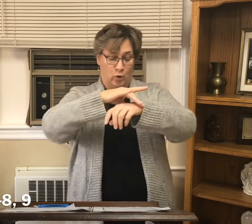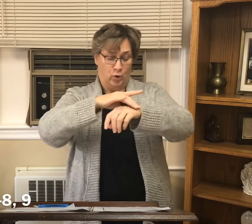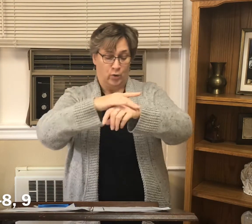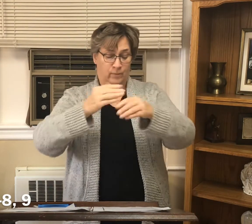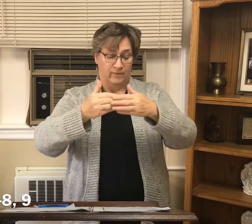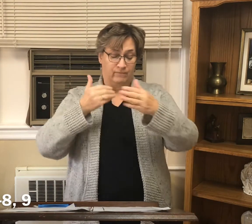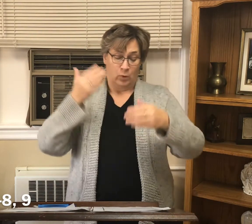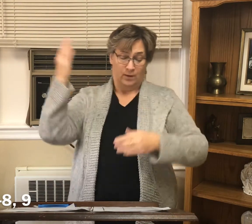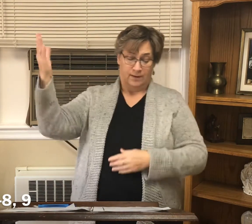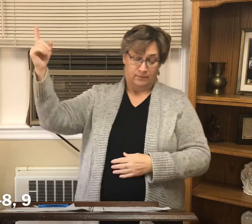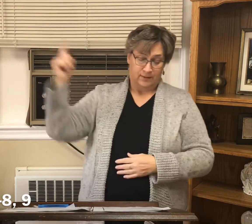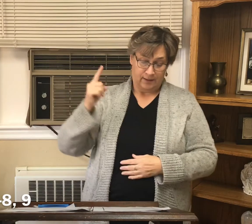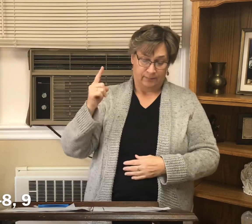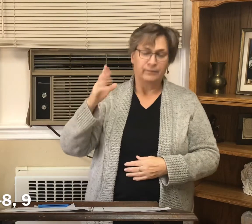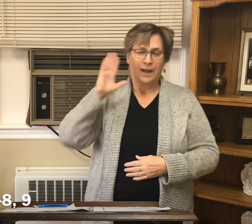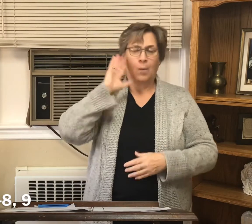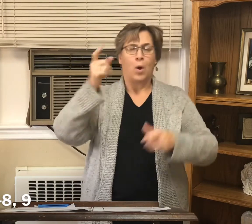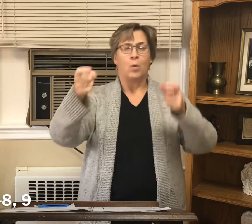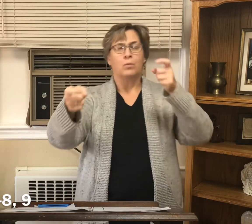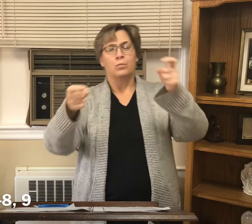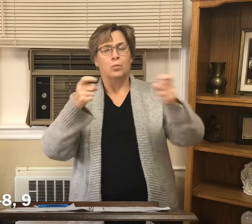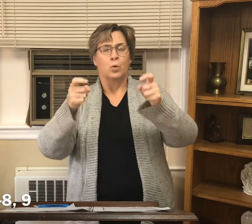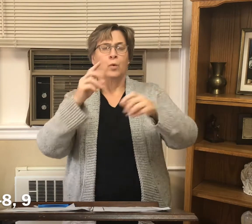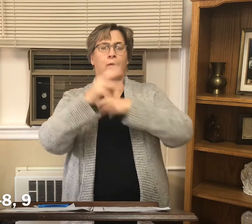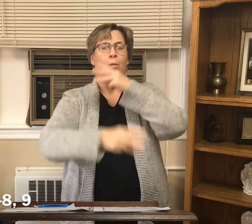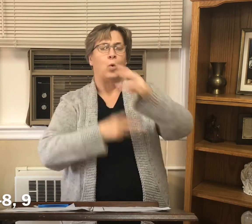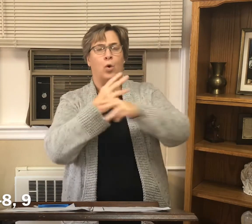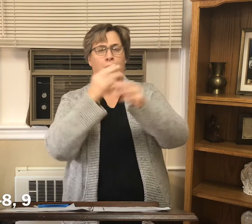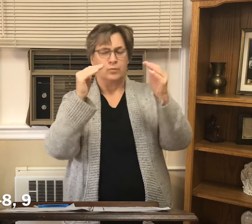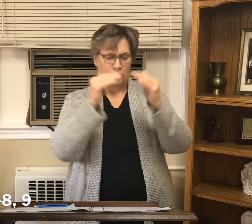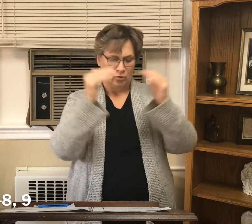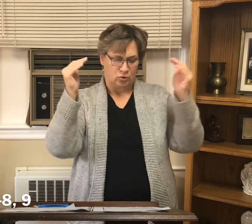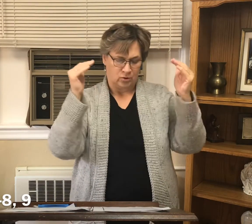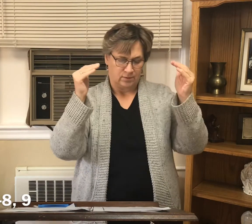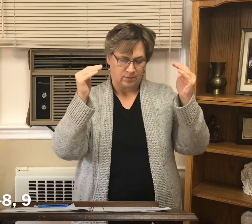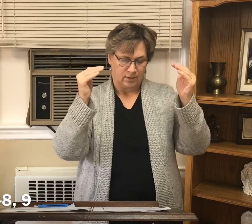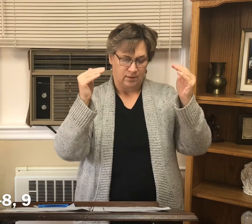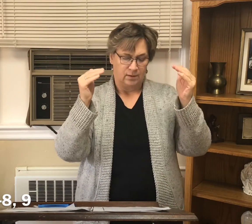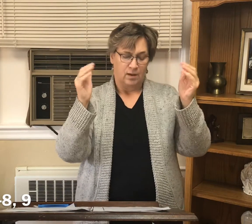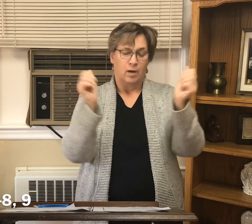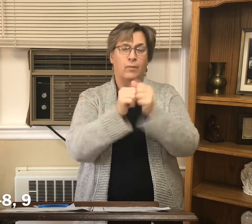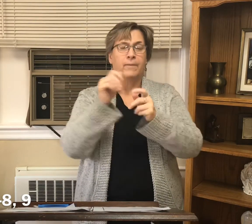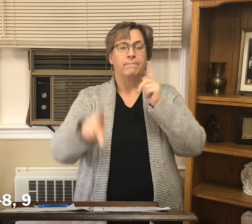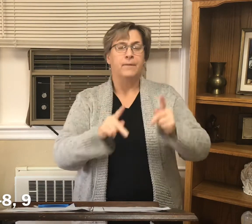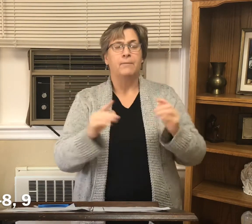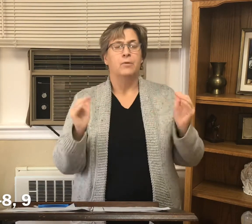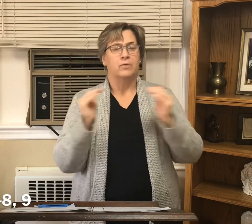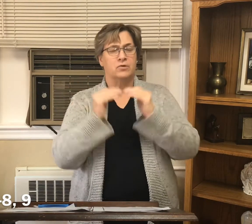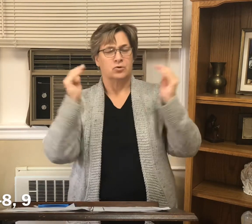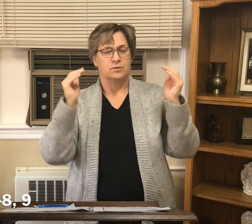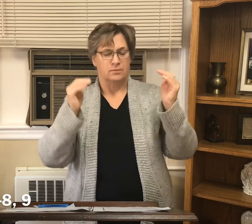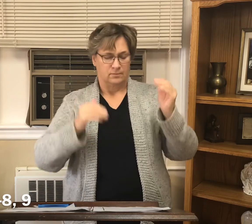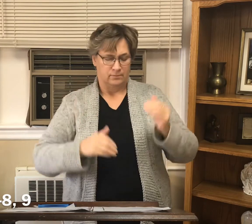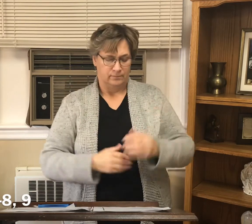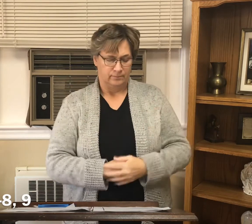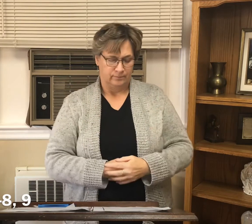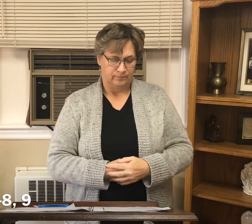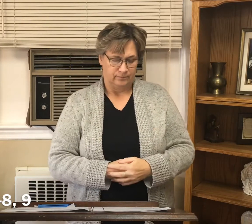comes for he comes to rule the earth he will rule the world with justice and the peoples with